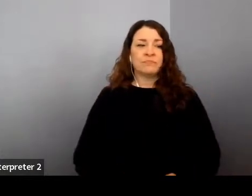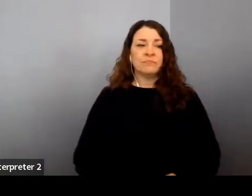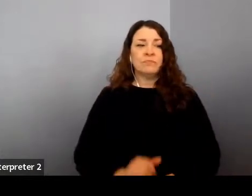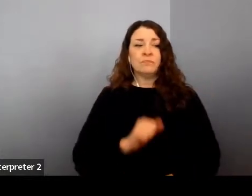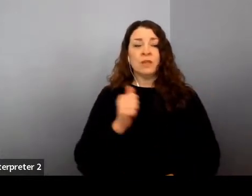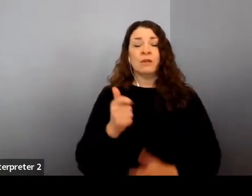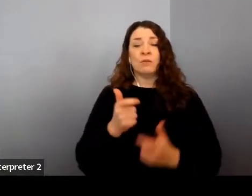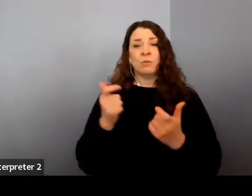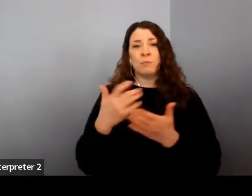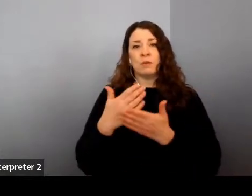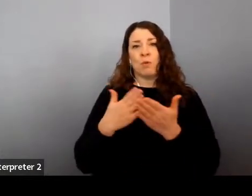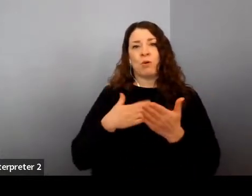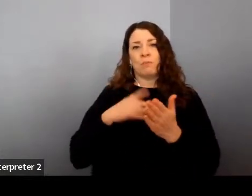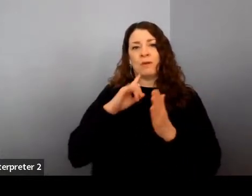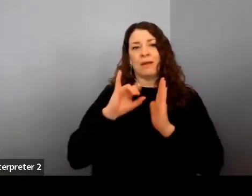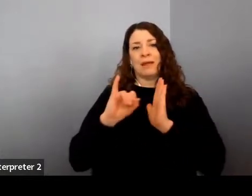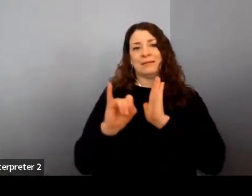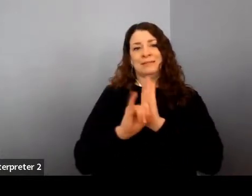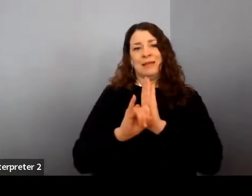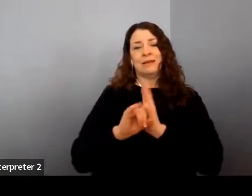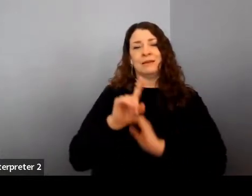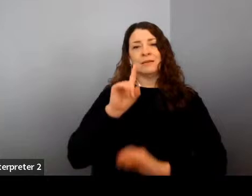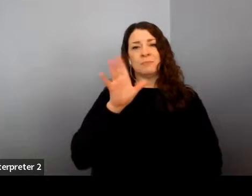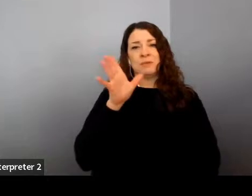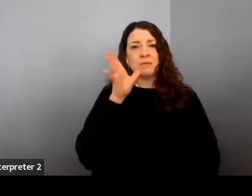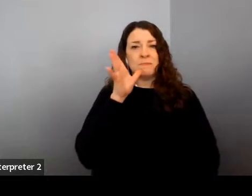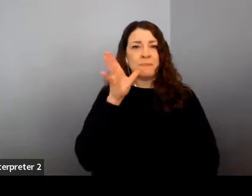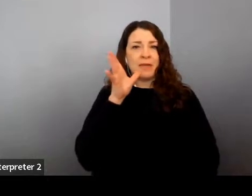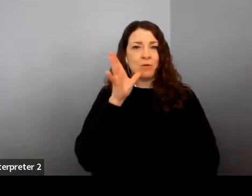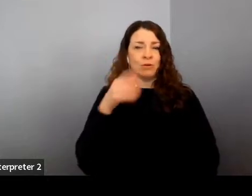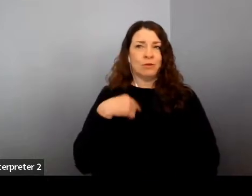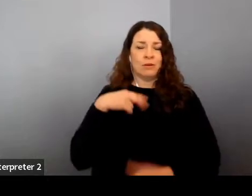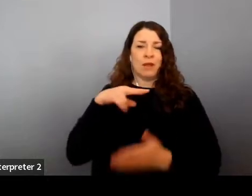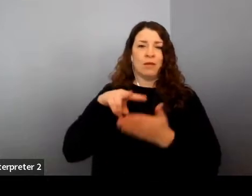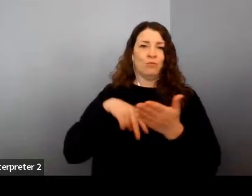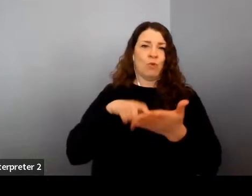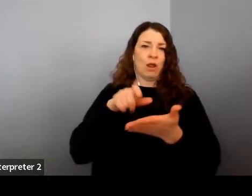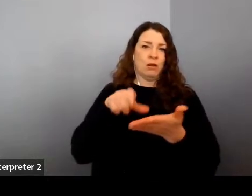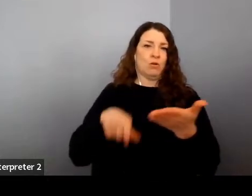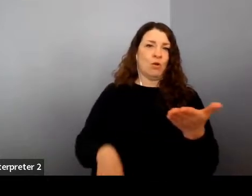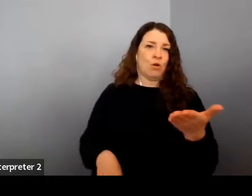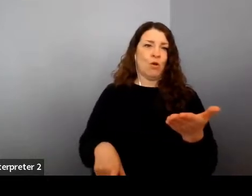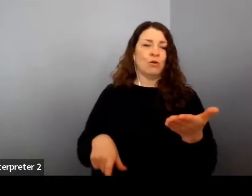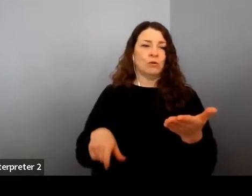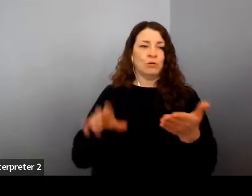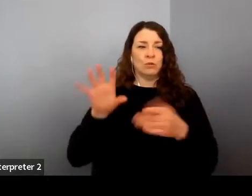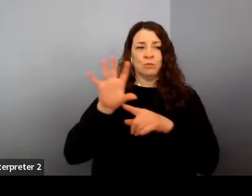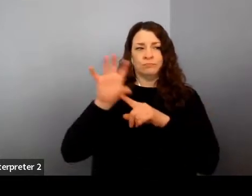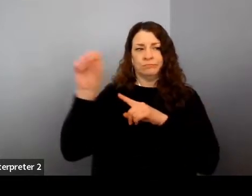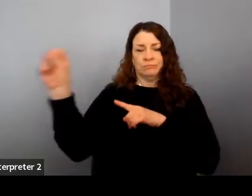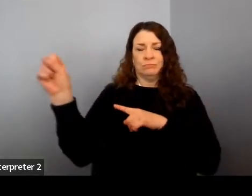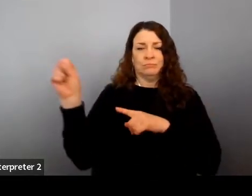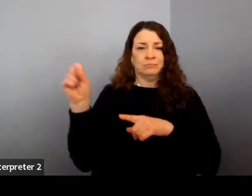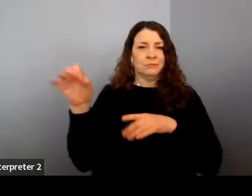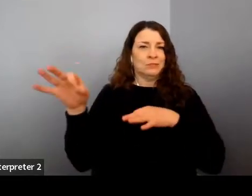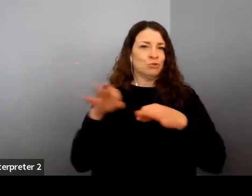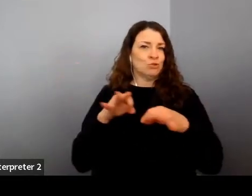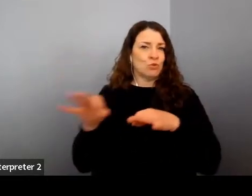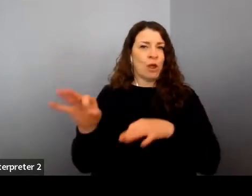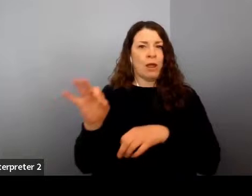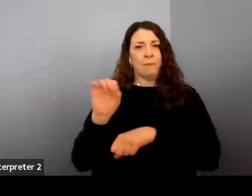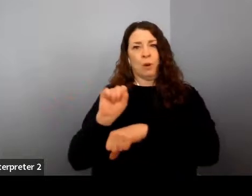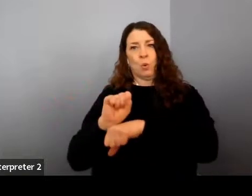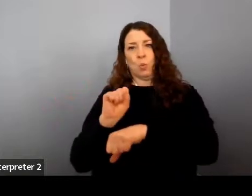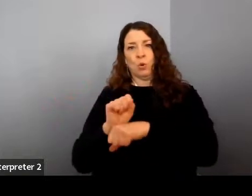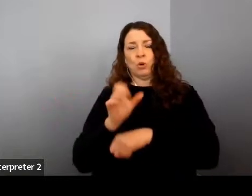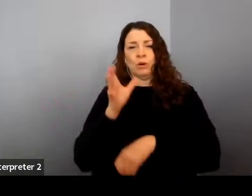identity in my life is being a parent. And I read this amazing article once that described being a working parent as the sort of